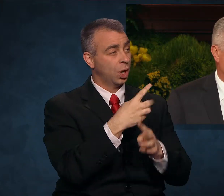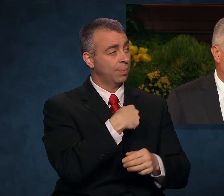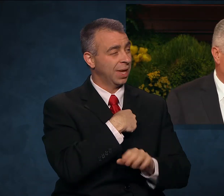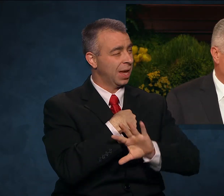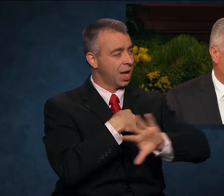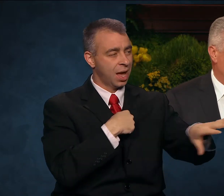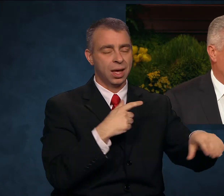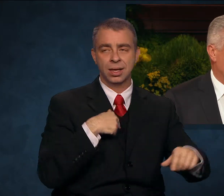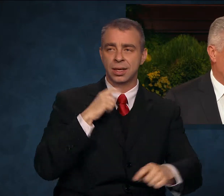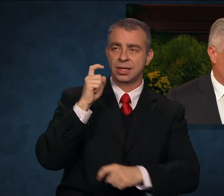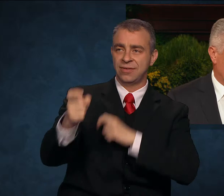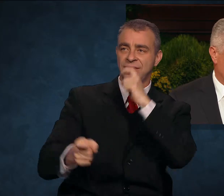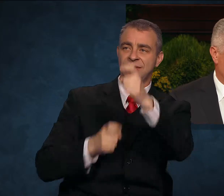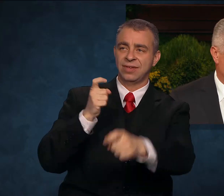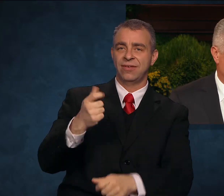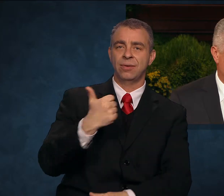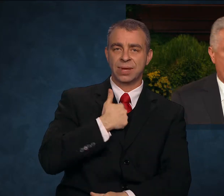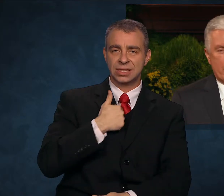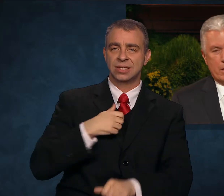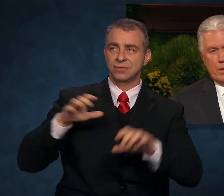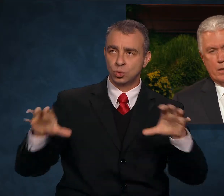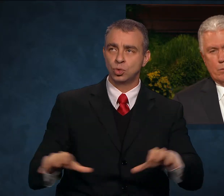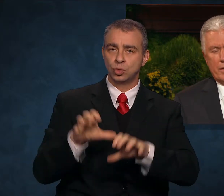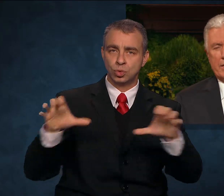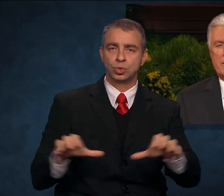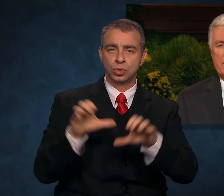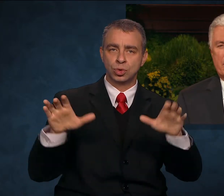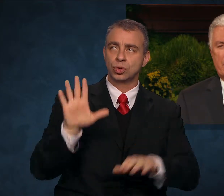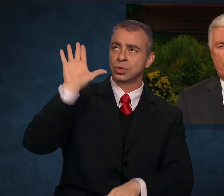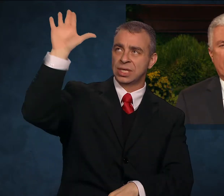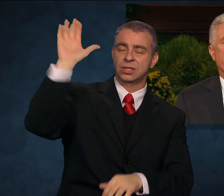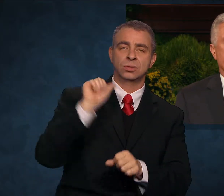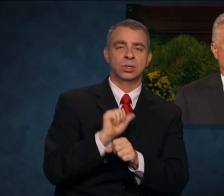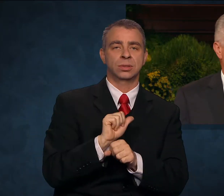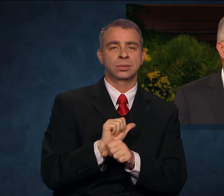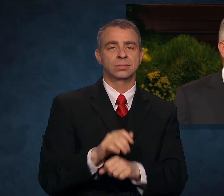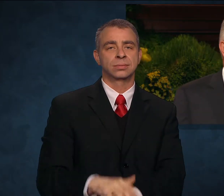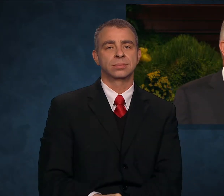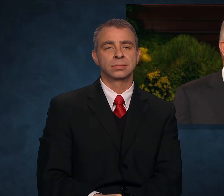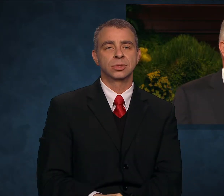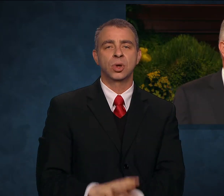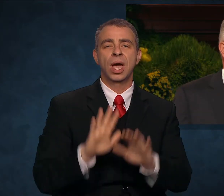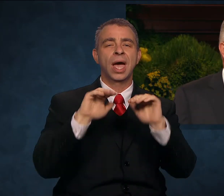to the work of the Lord. What is the remedy?